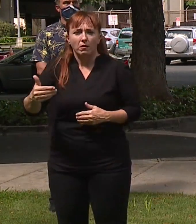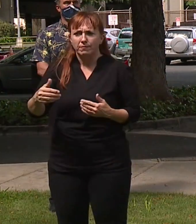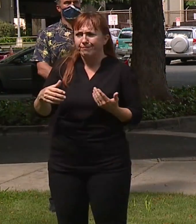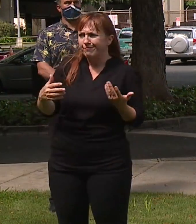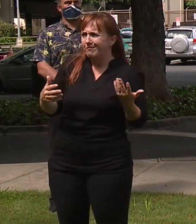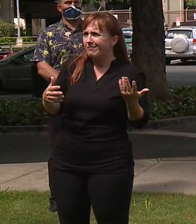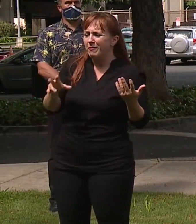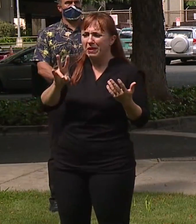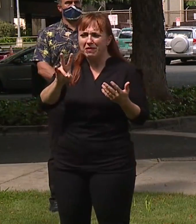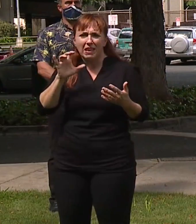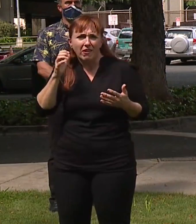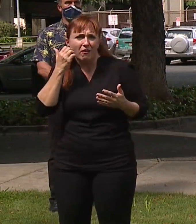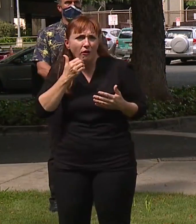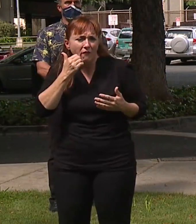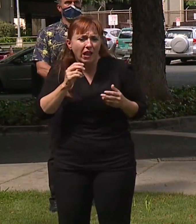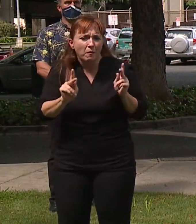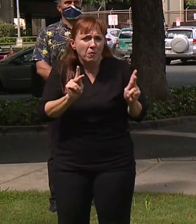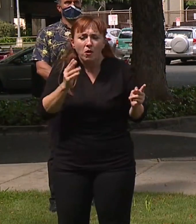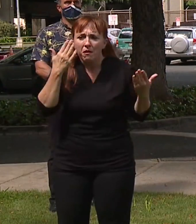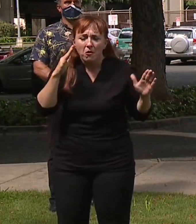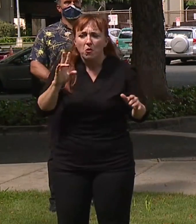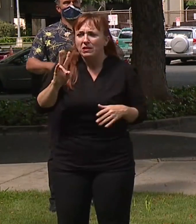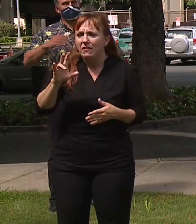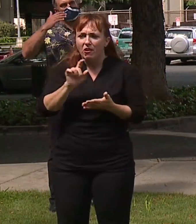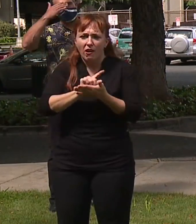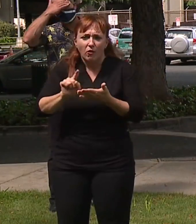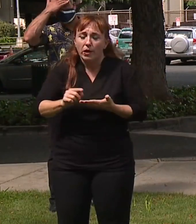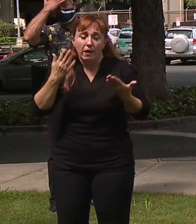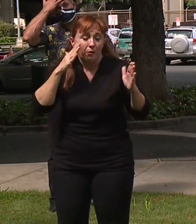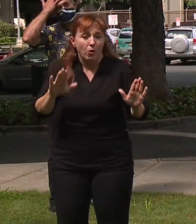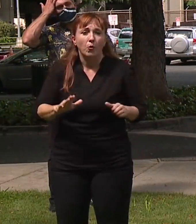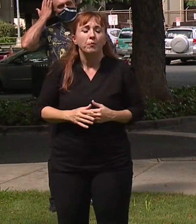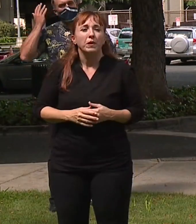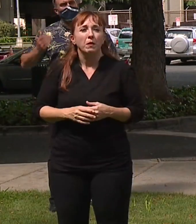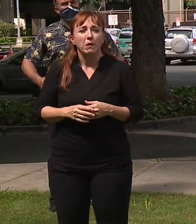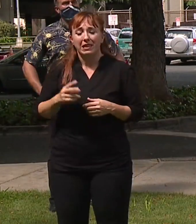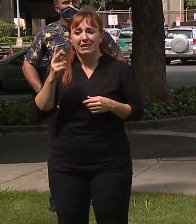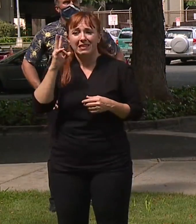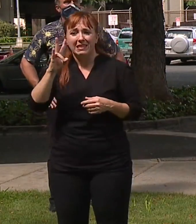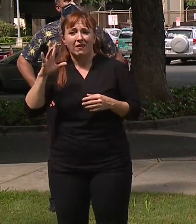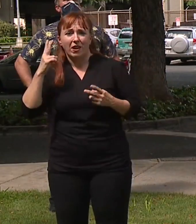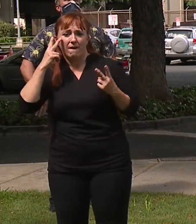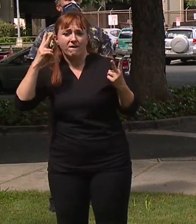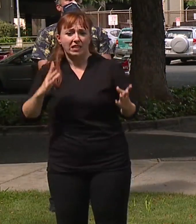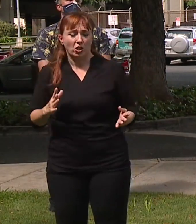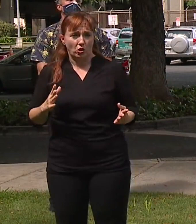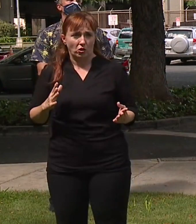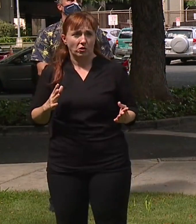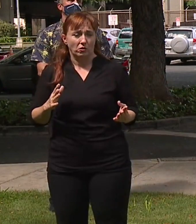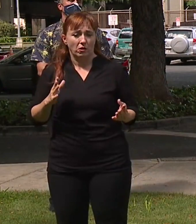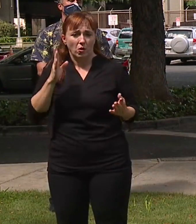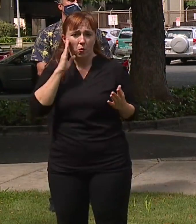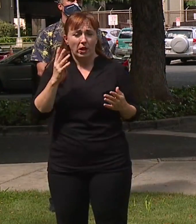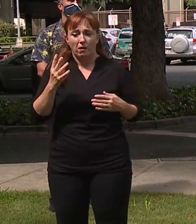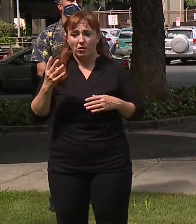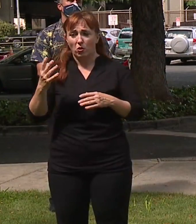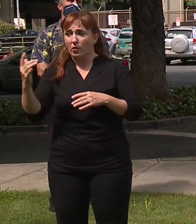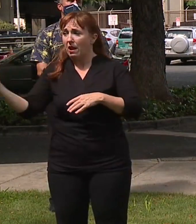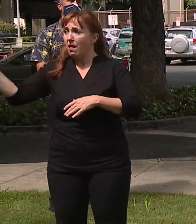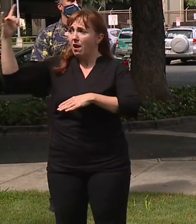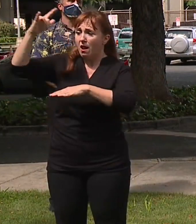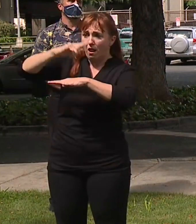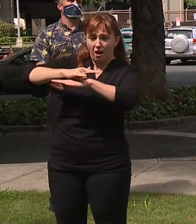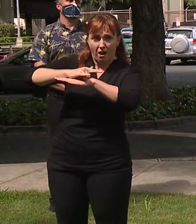700 every day, 700 every week but 700 visitors in a surveillance way four days after they